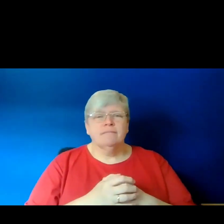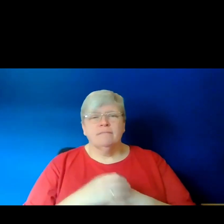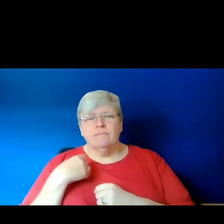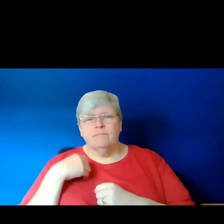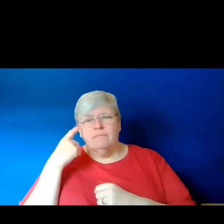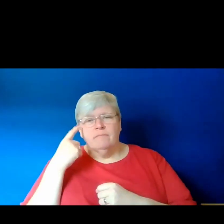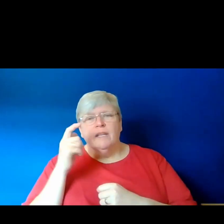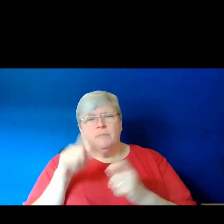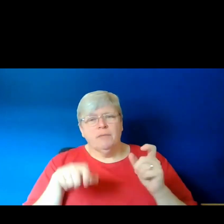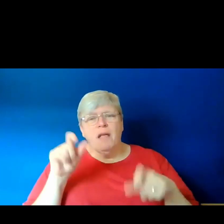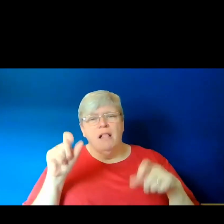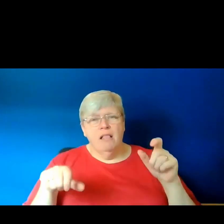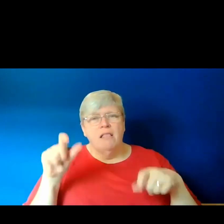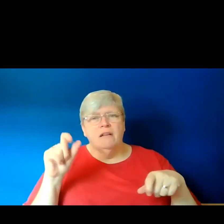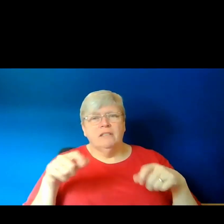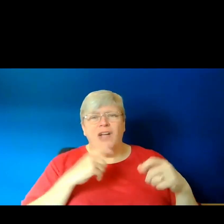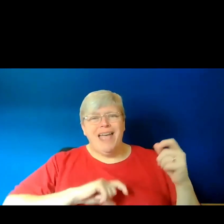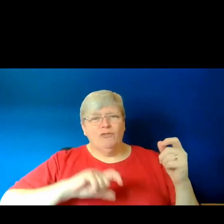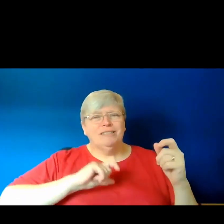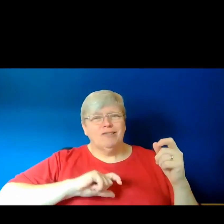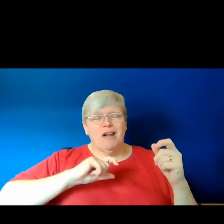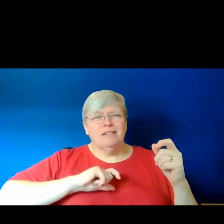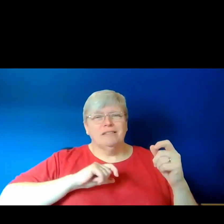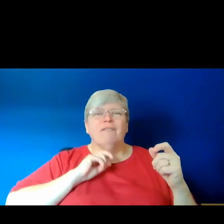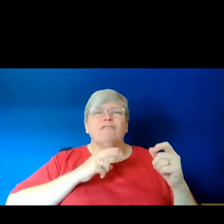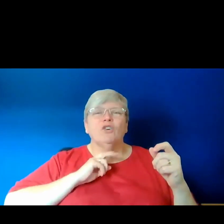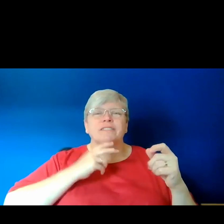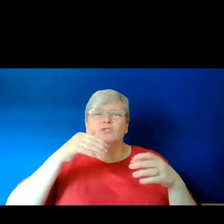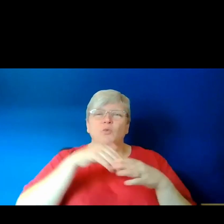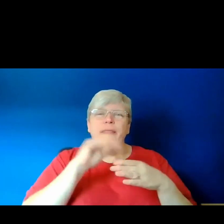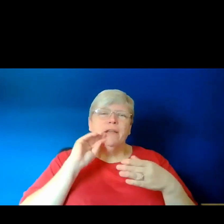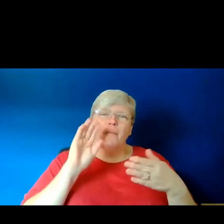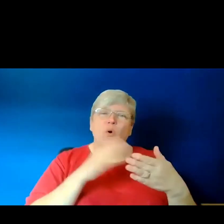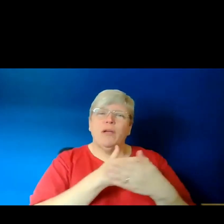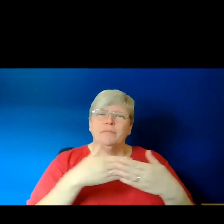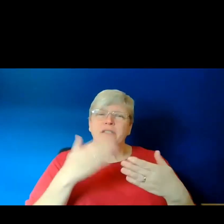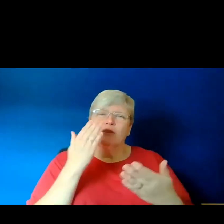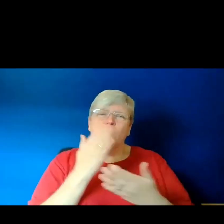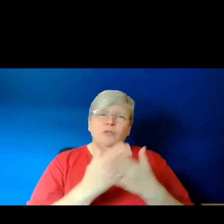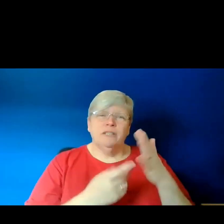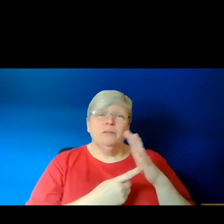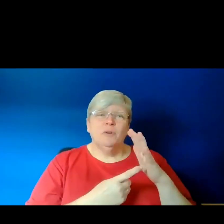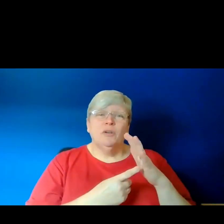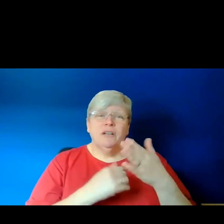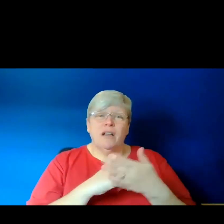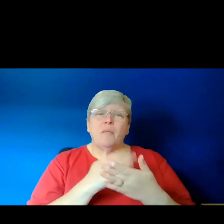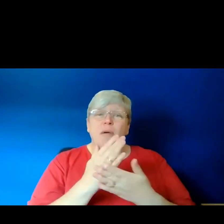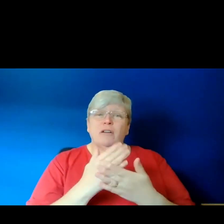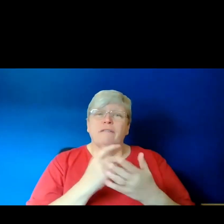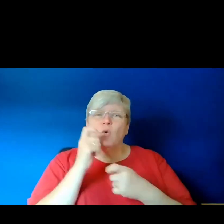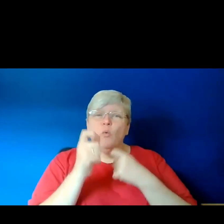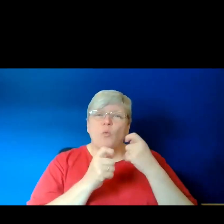that the people or characters or voices in poems are also really a really important part of the world building